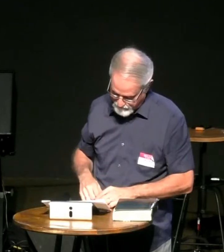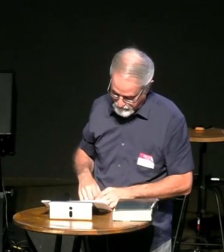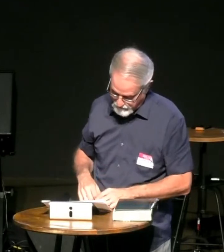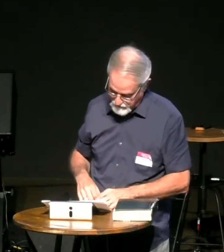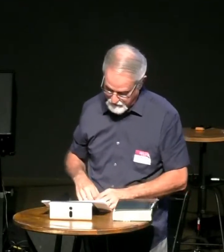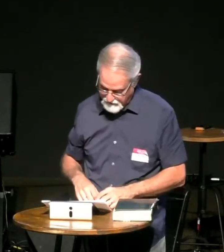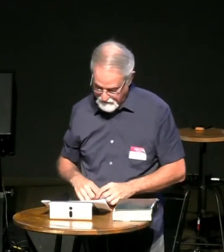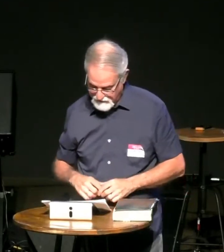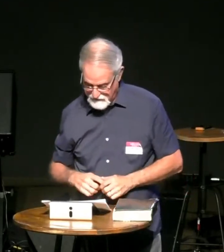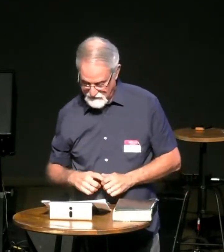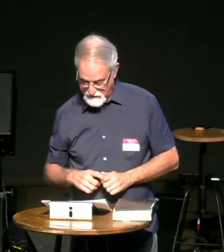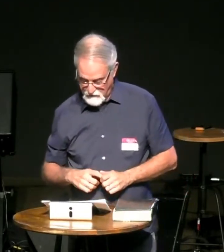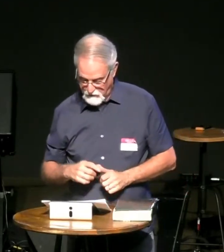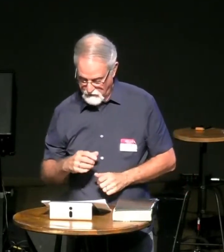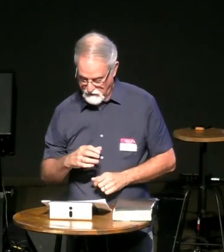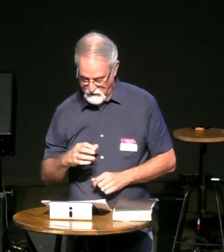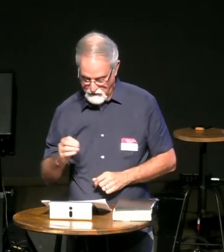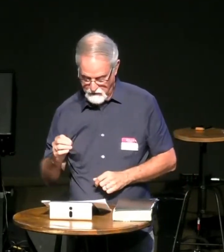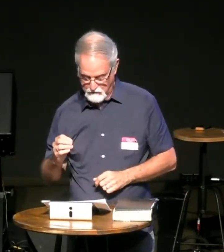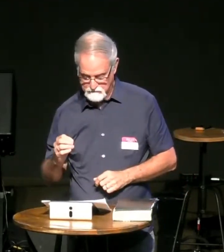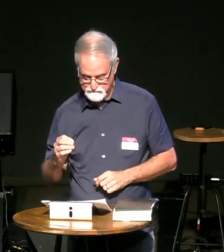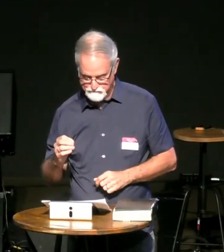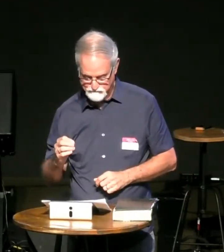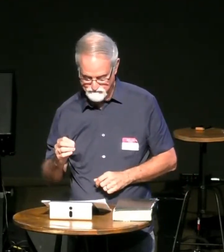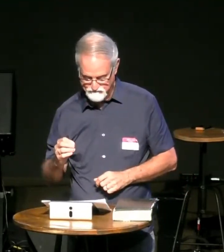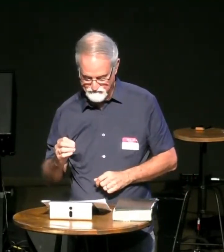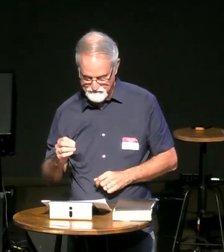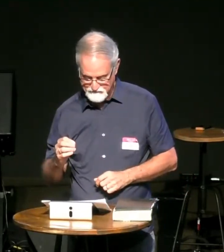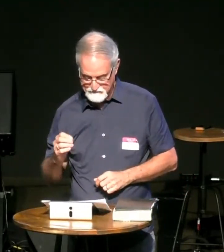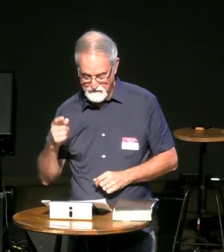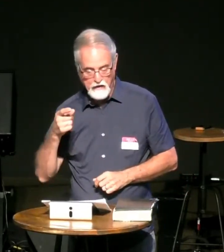prevail against it it will continue